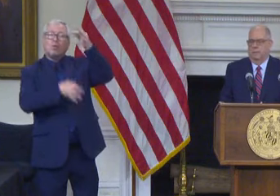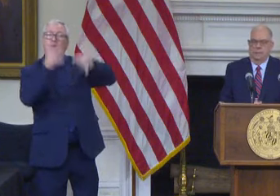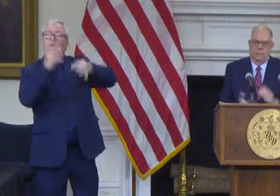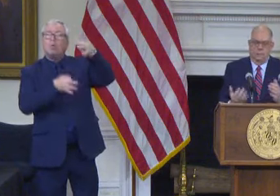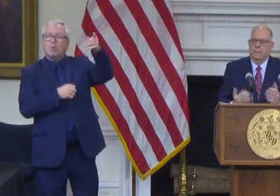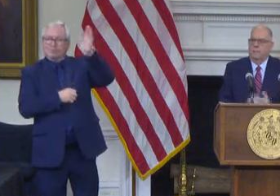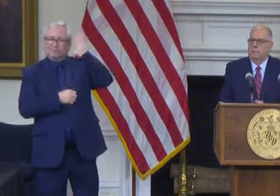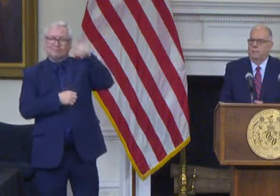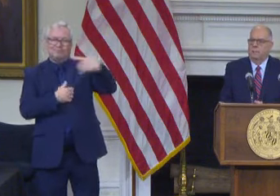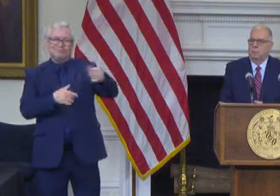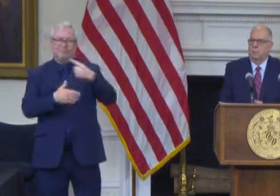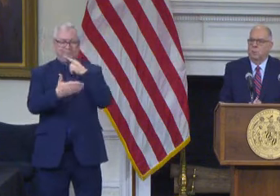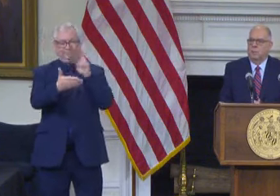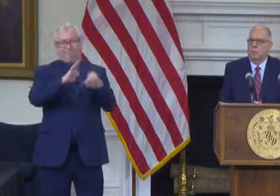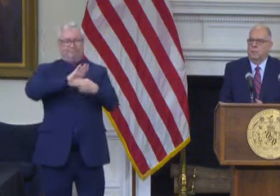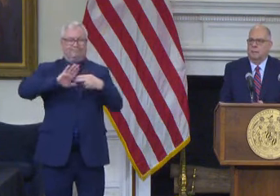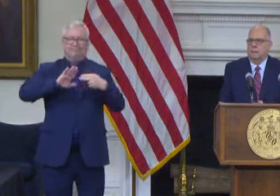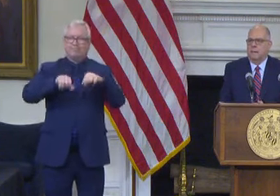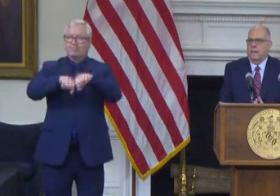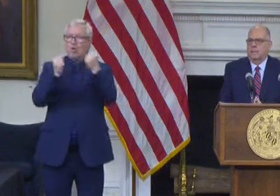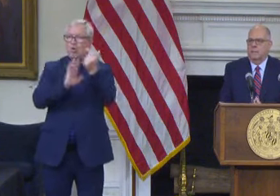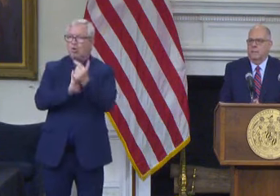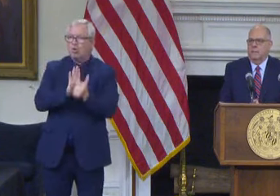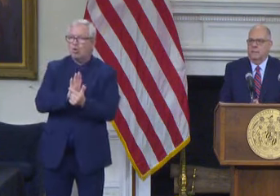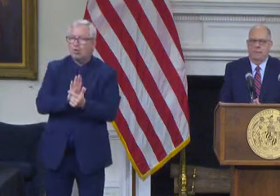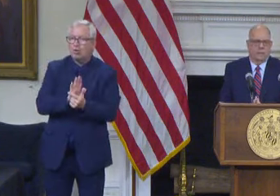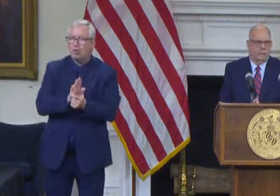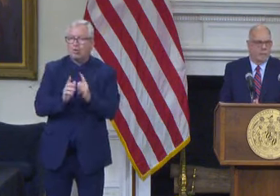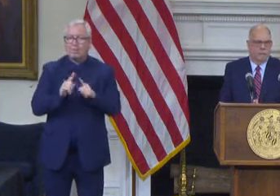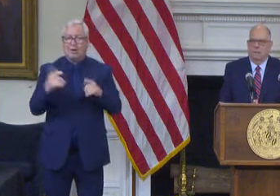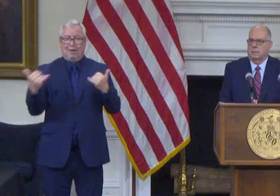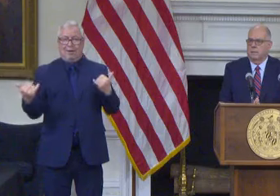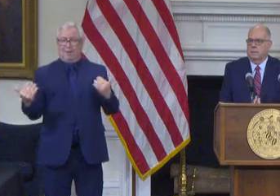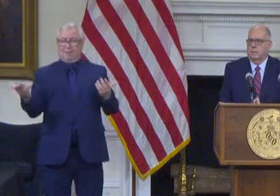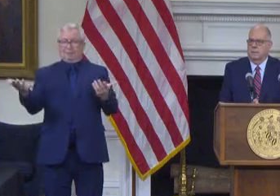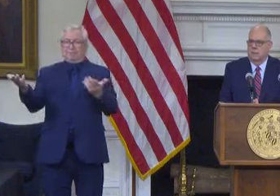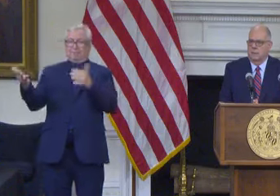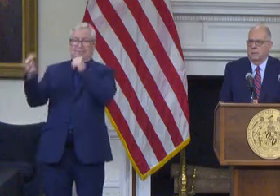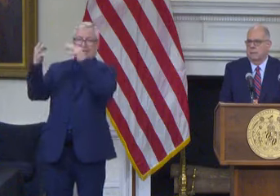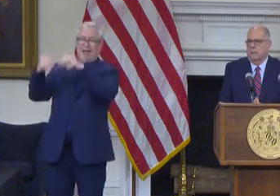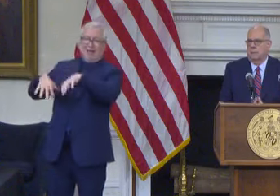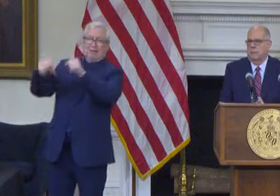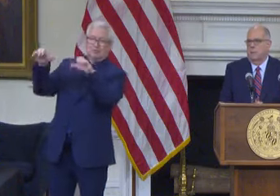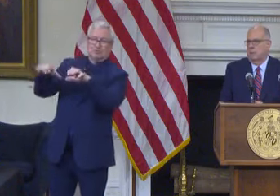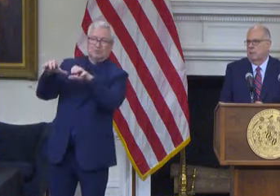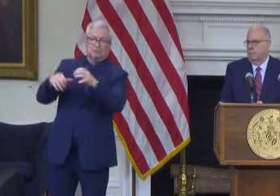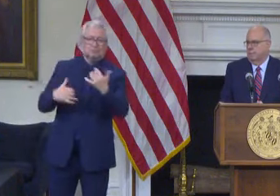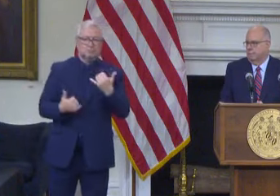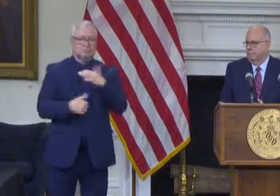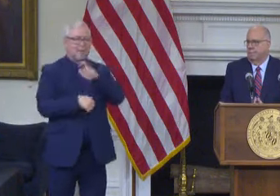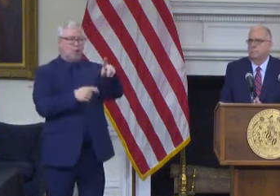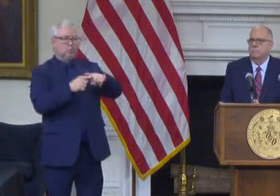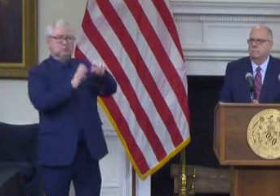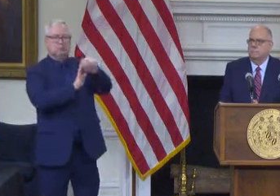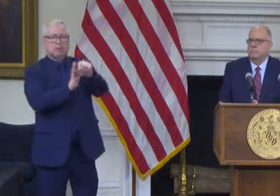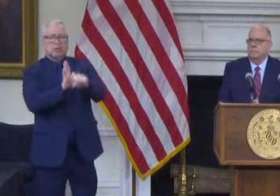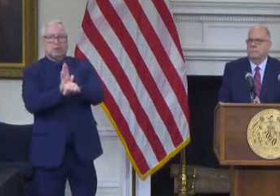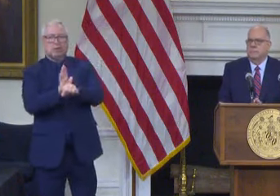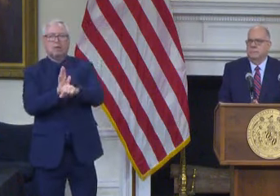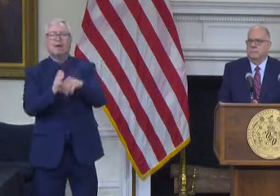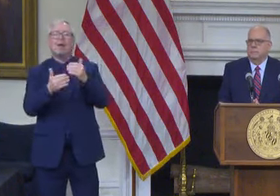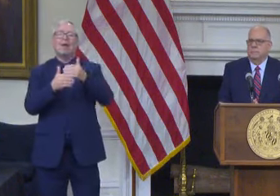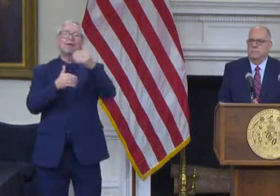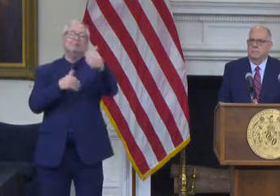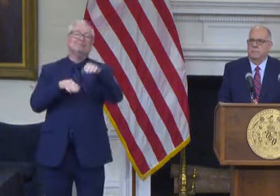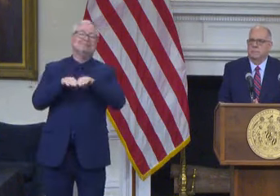but you know the the Supreme Court chose not to take action and they kicked it back to the states and this is the next step in the process a lot of Republicans and